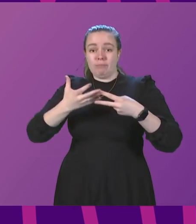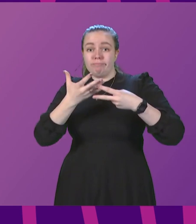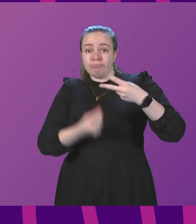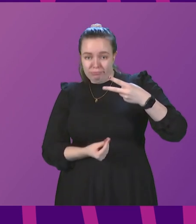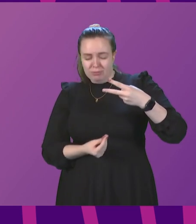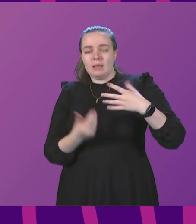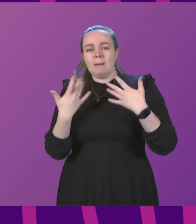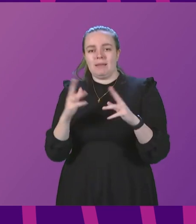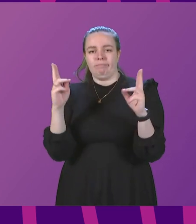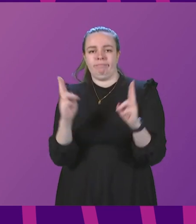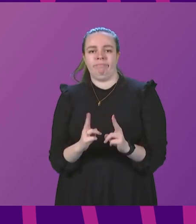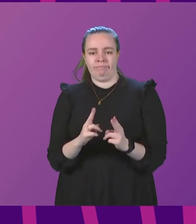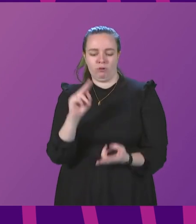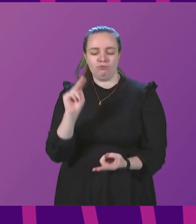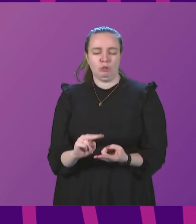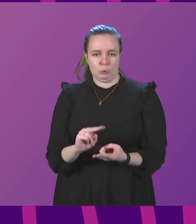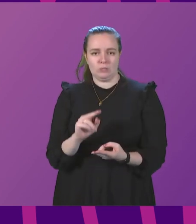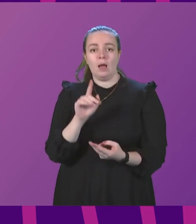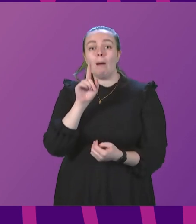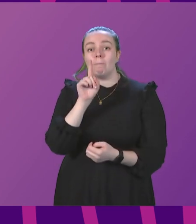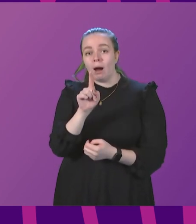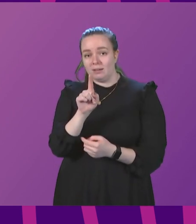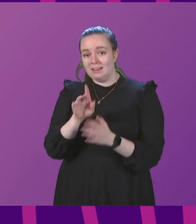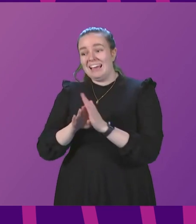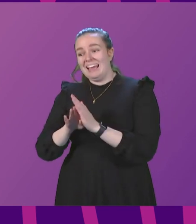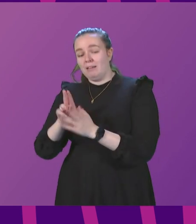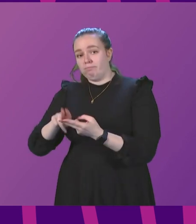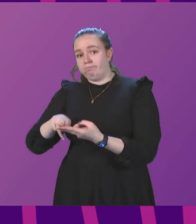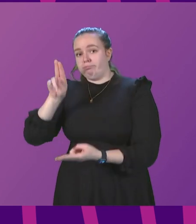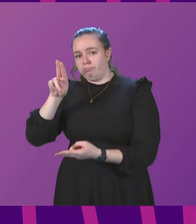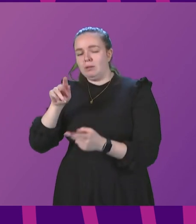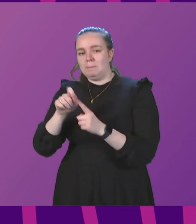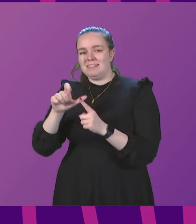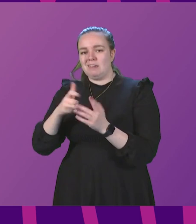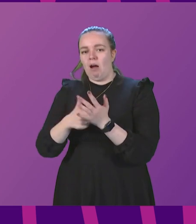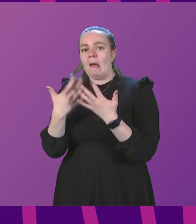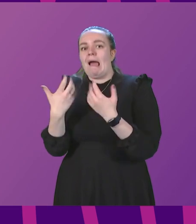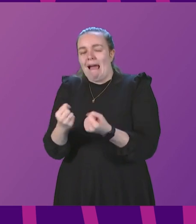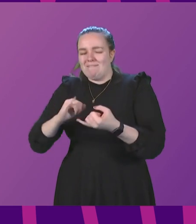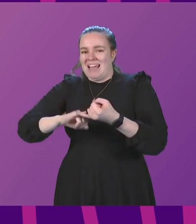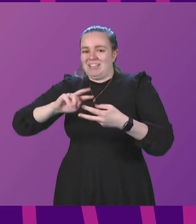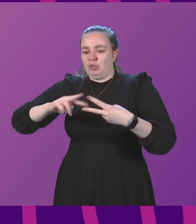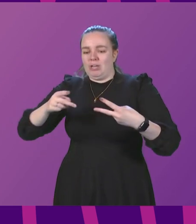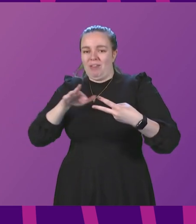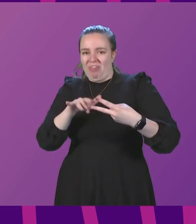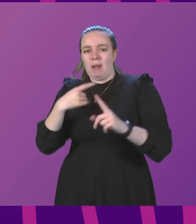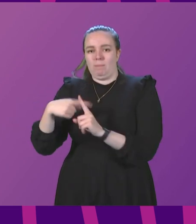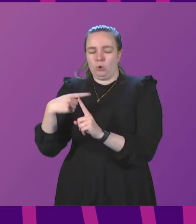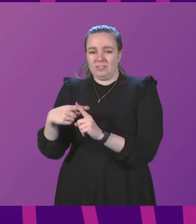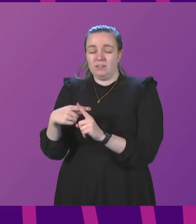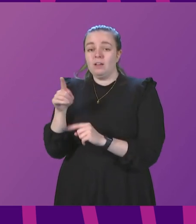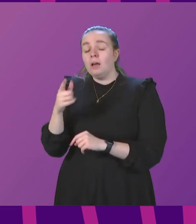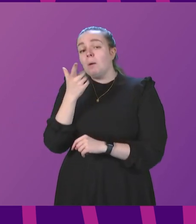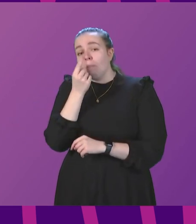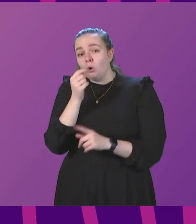has declined with a corresponding increase in the proportion of tests showing S gene positive results. Now, this could be accounted for